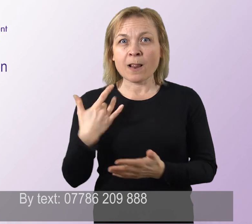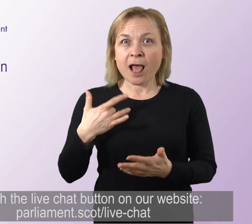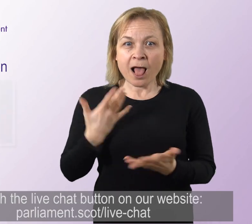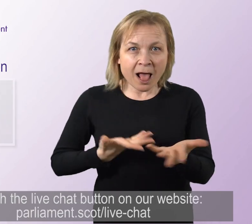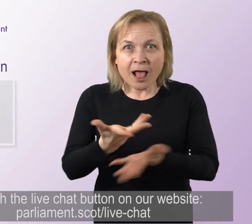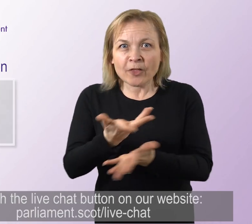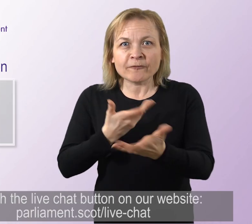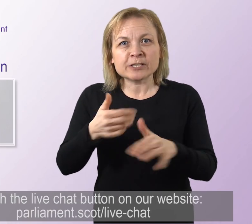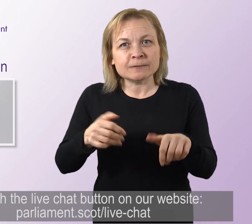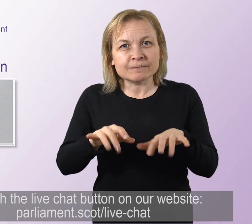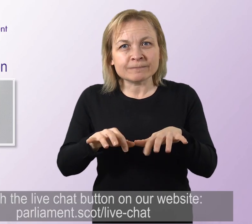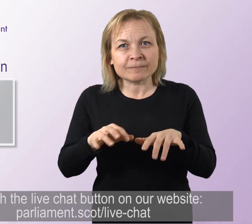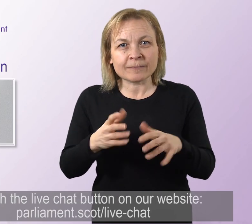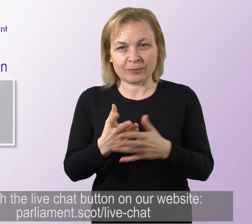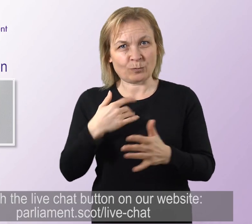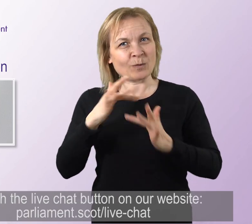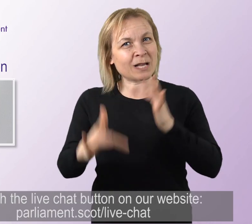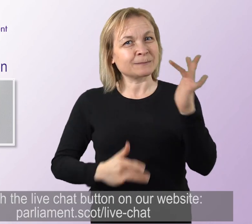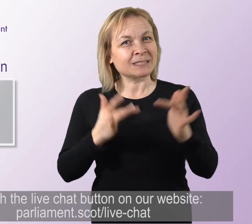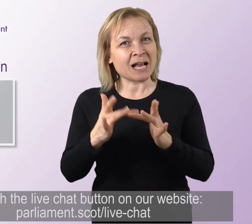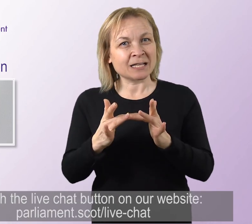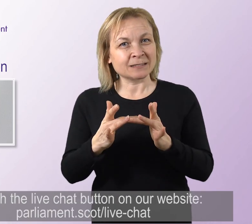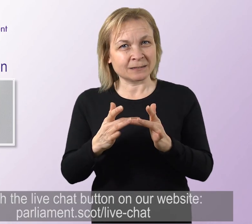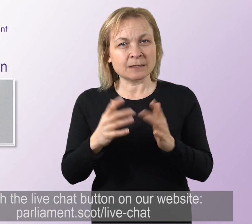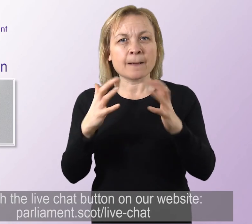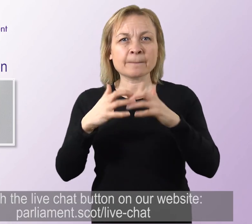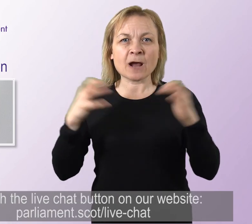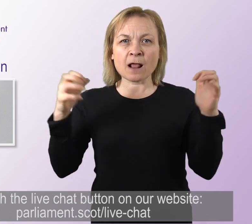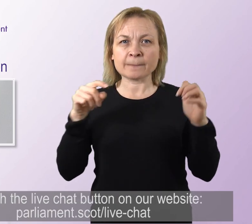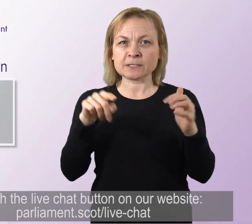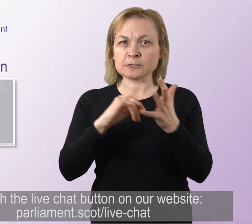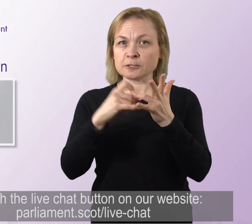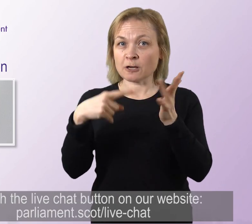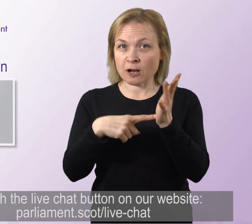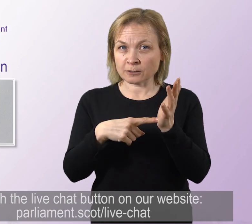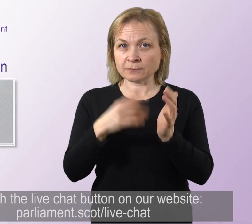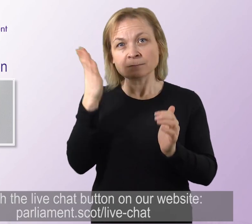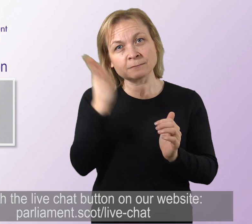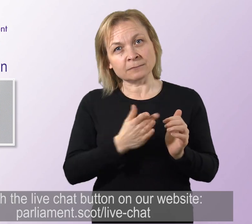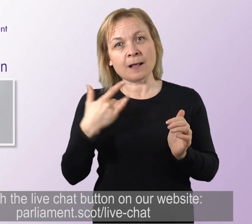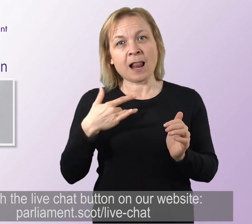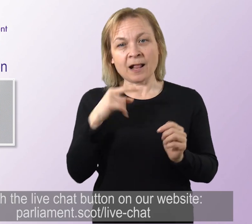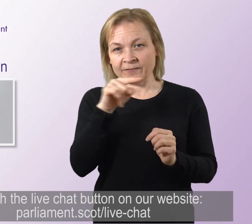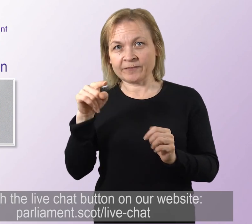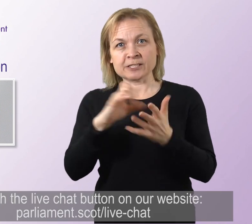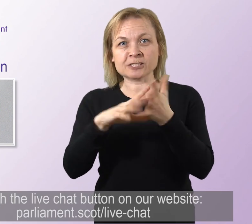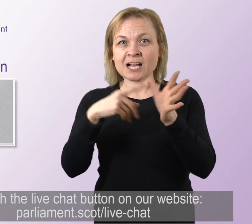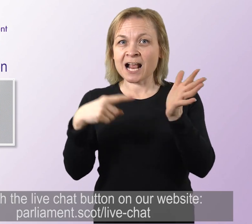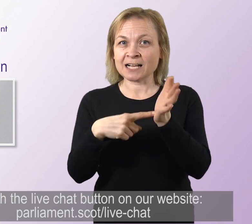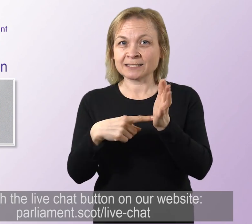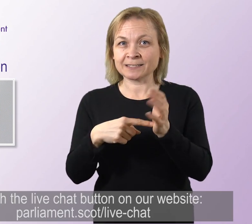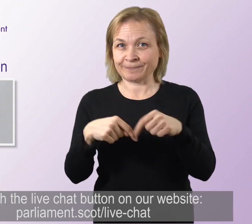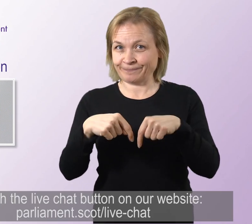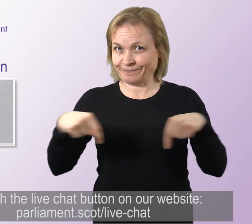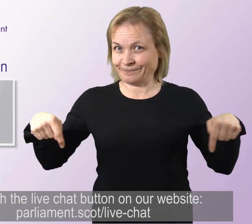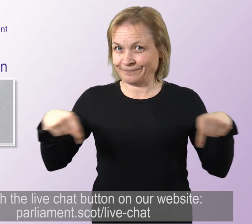888 Through the live chat button on our website parliament.scot